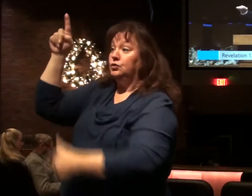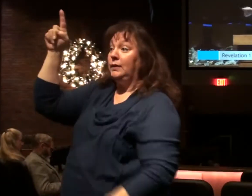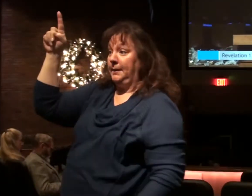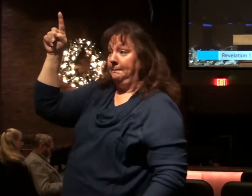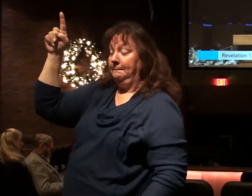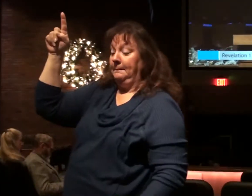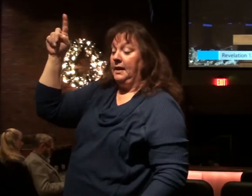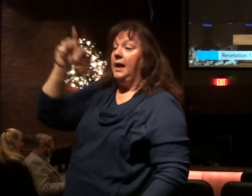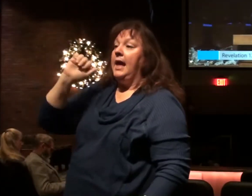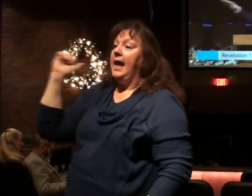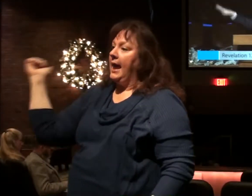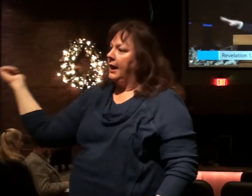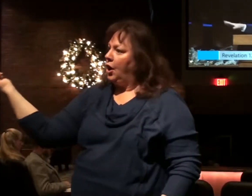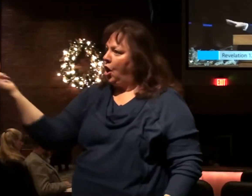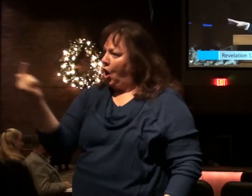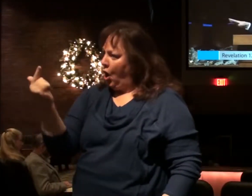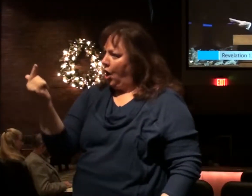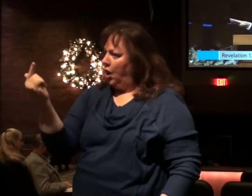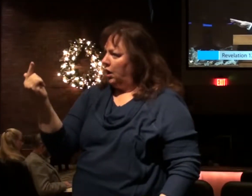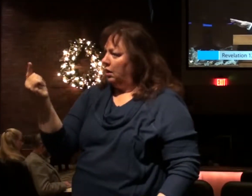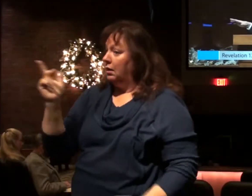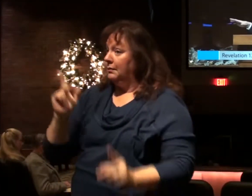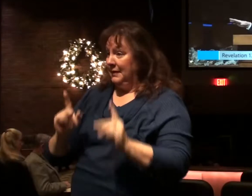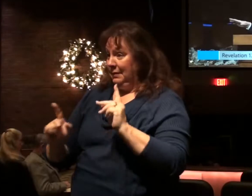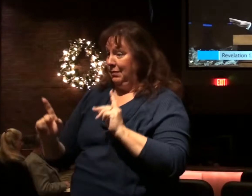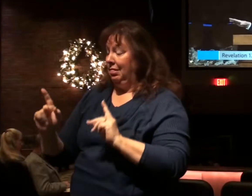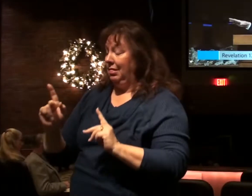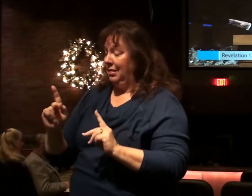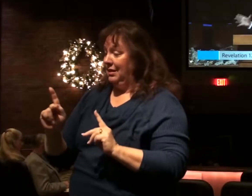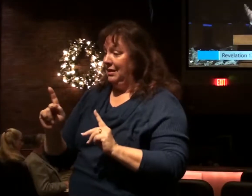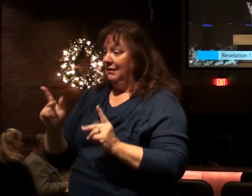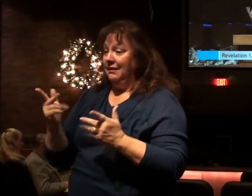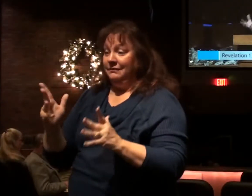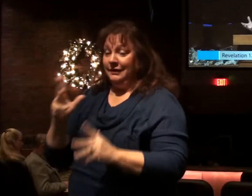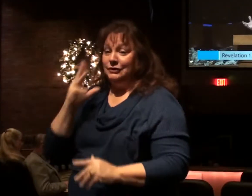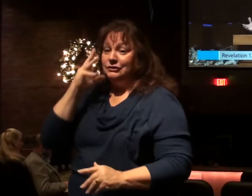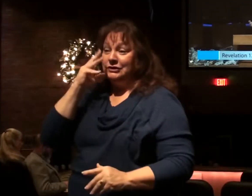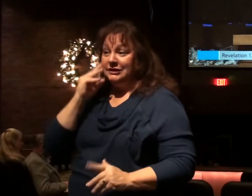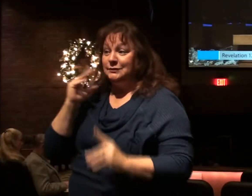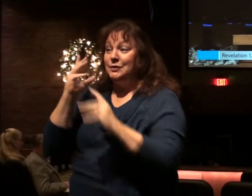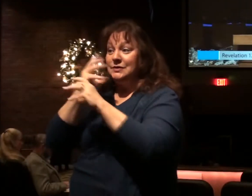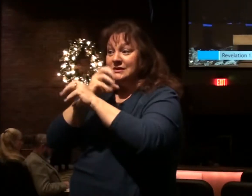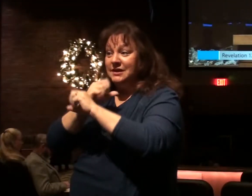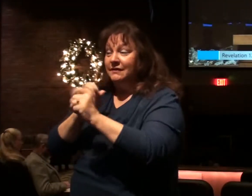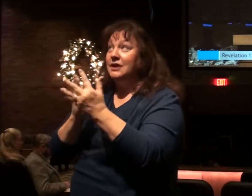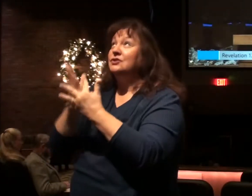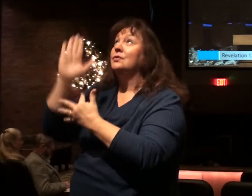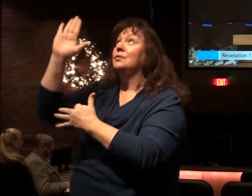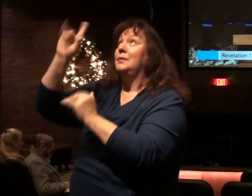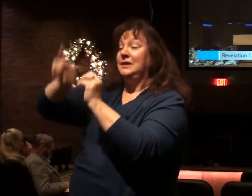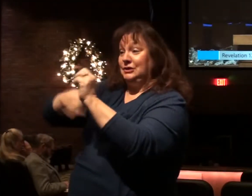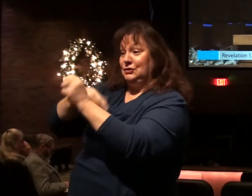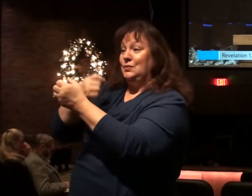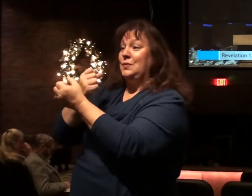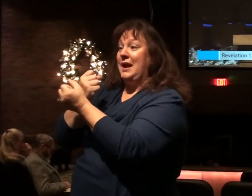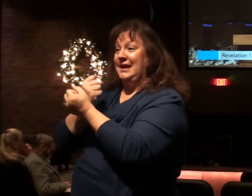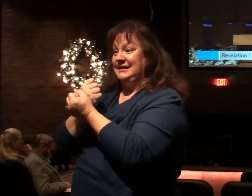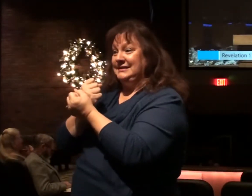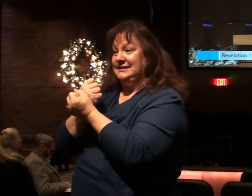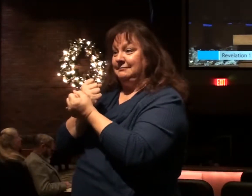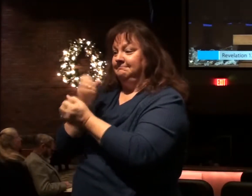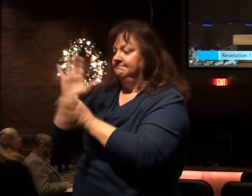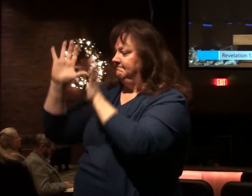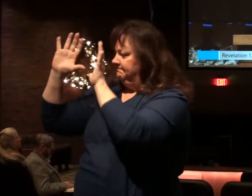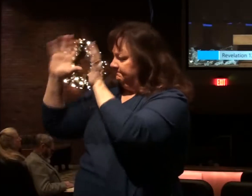and all the people who have been redeemed by his saving grace on the other